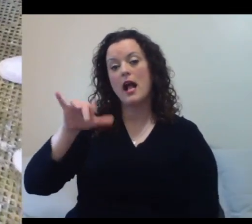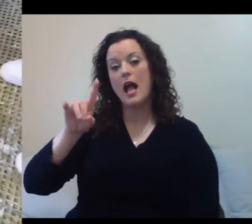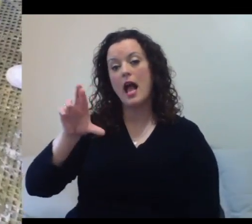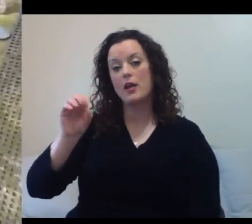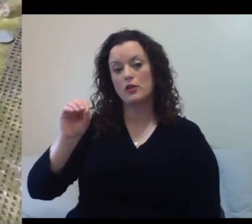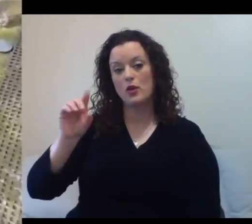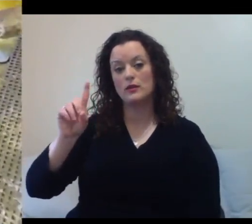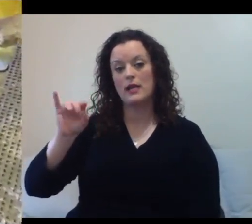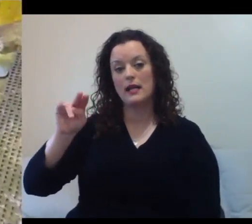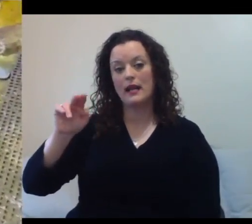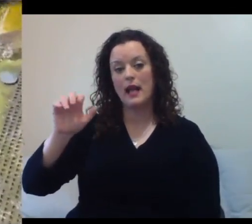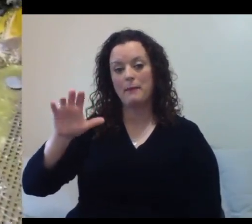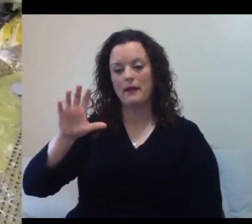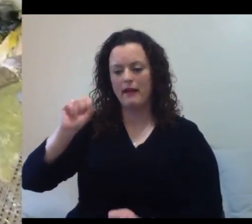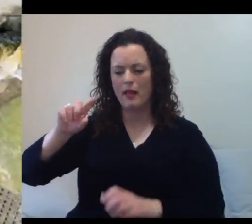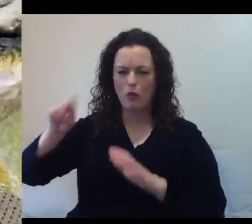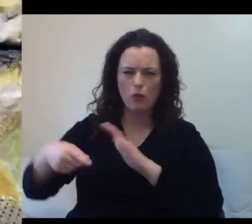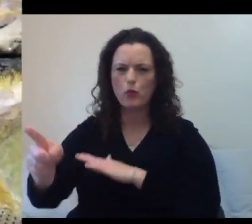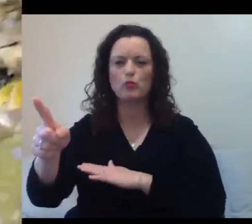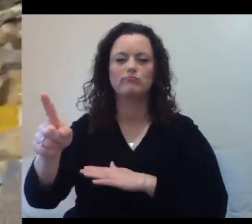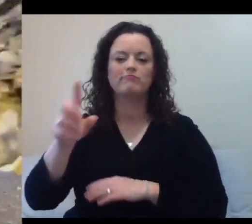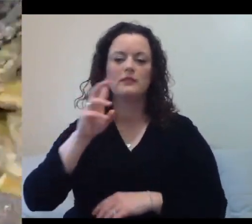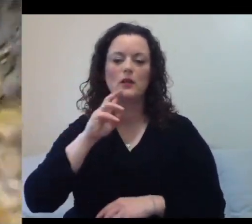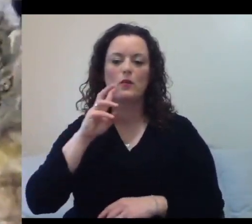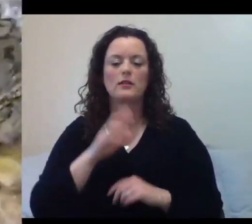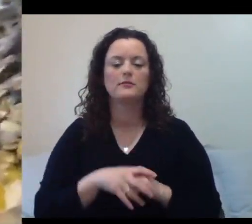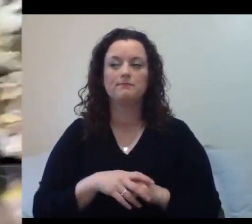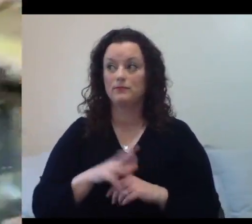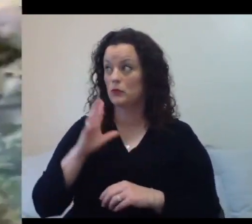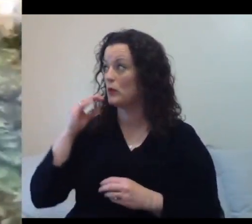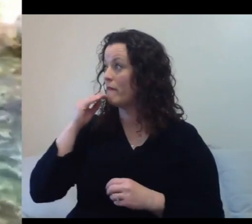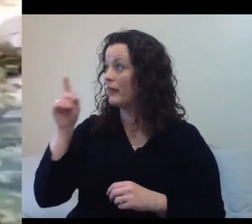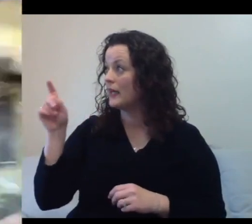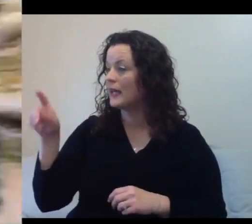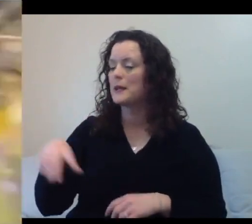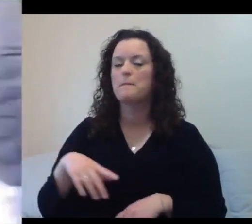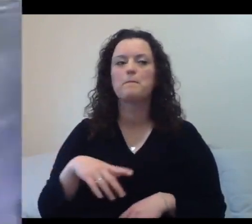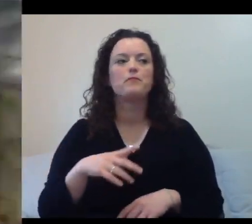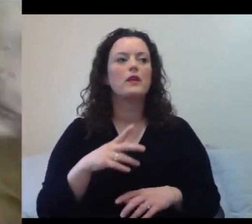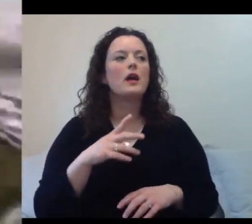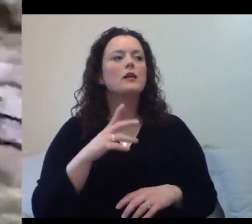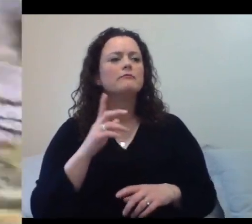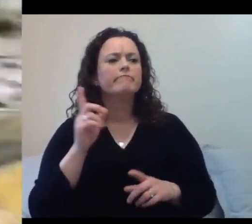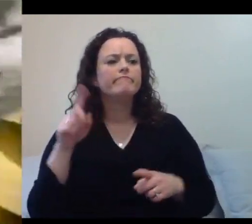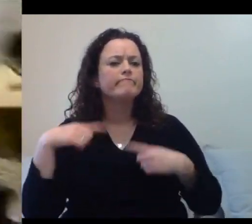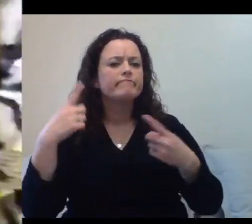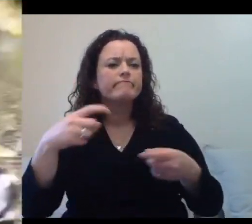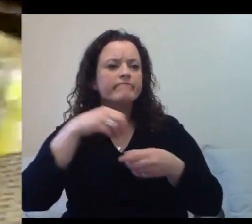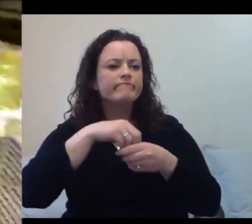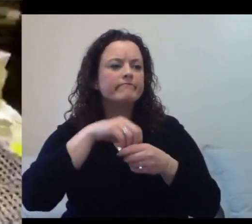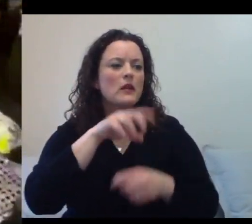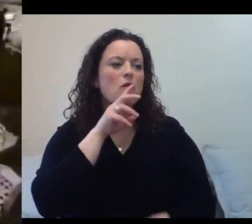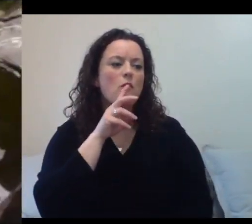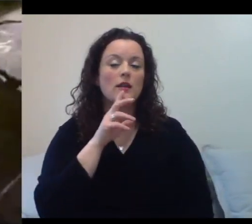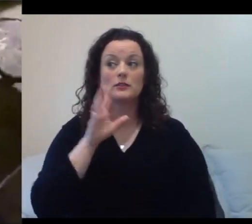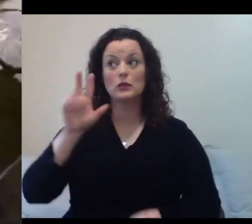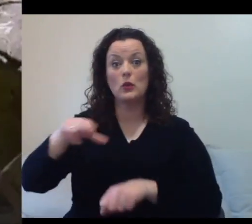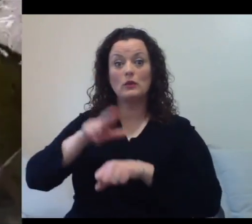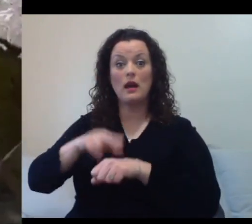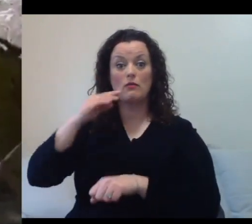How long can they be in the water? How long in the water? So in their natural habitat, penguins spend about 75%